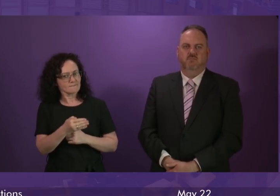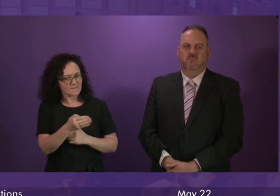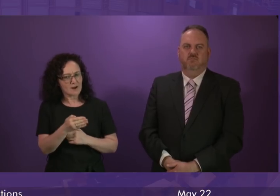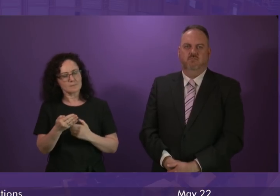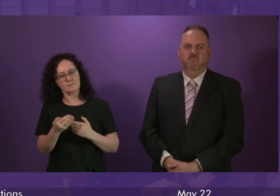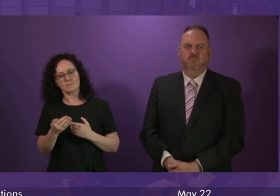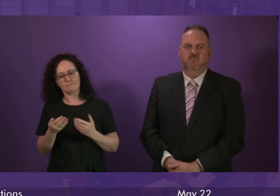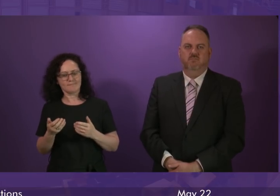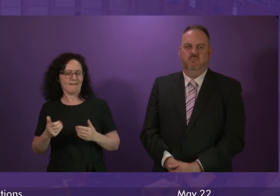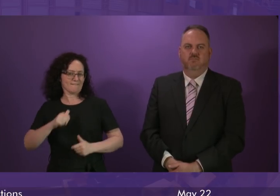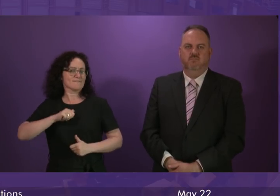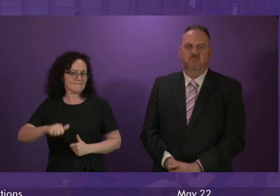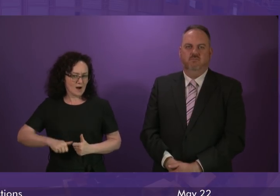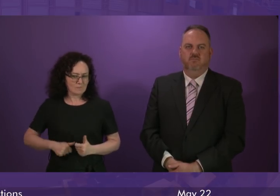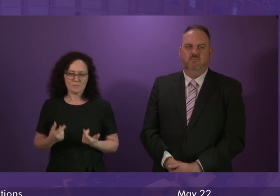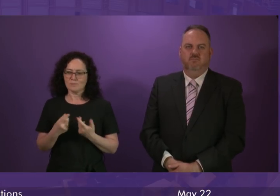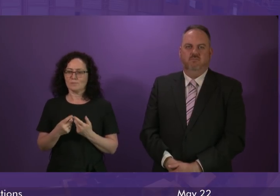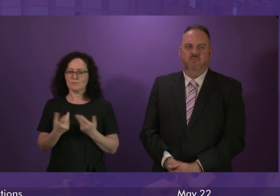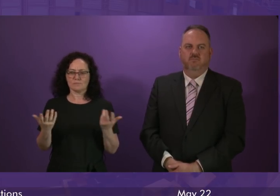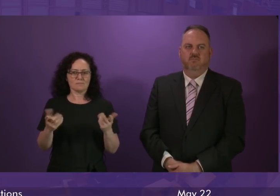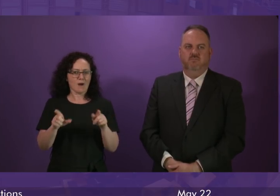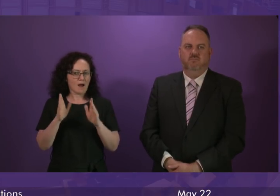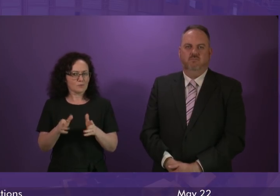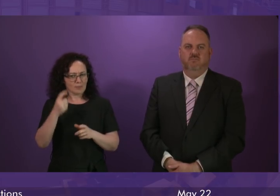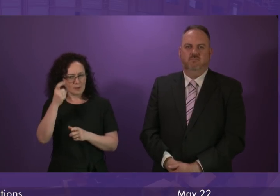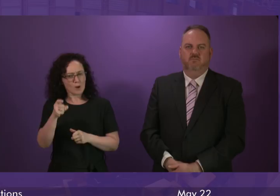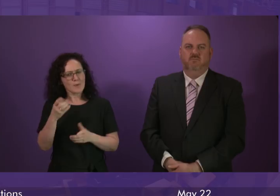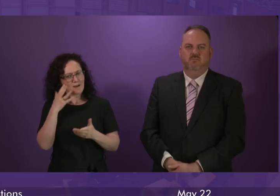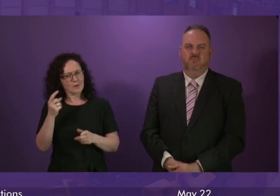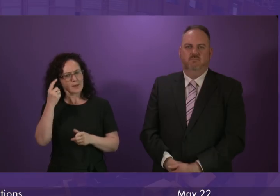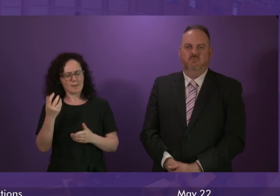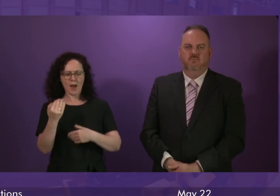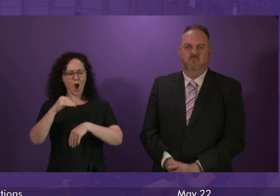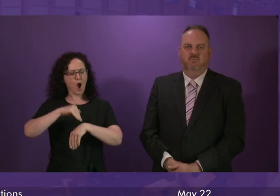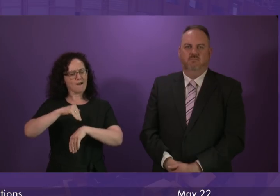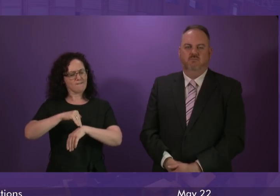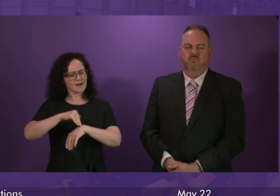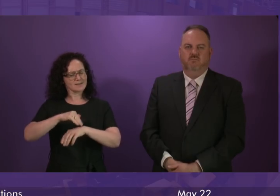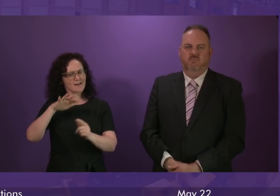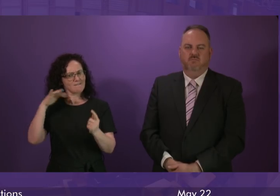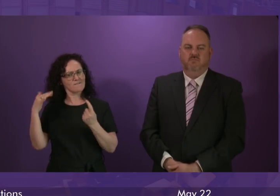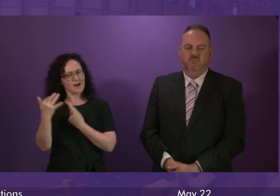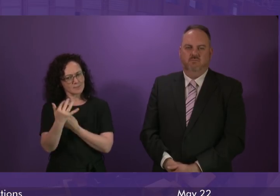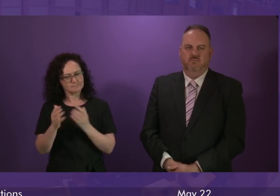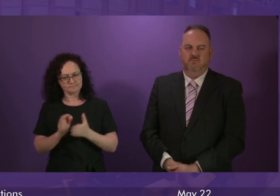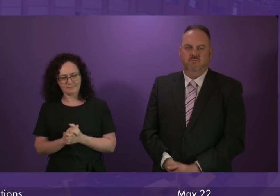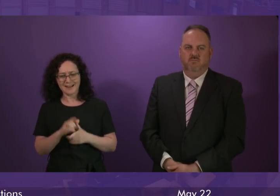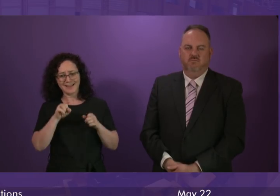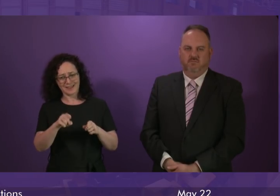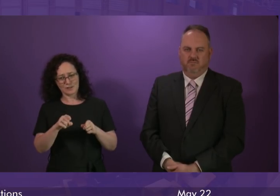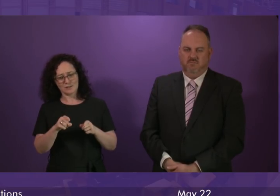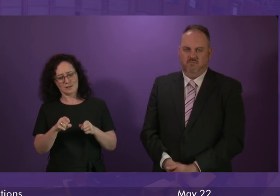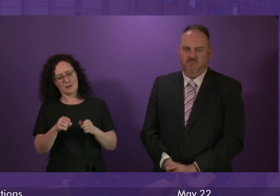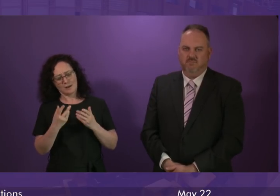aquaculture and wild fisheries. Both are dependent on the environment. Aquaculture, salmon farming, is